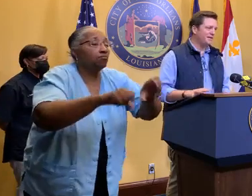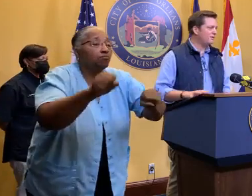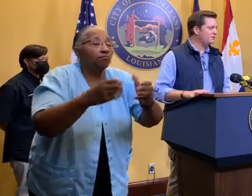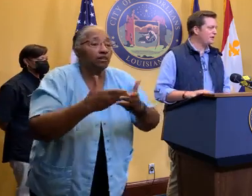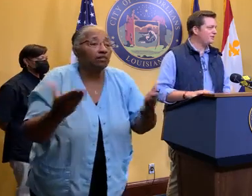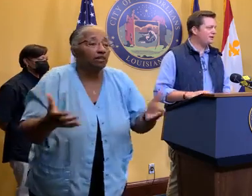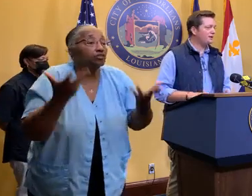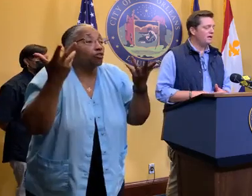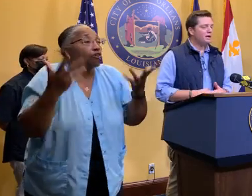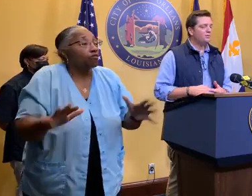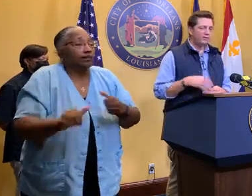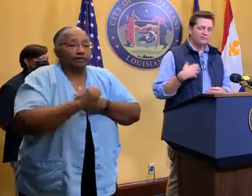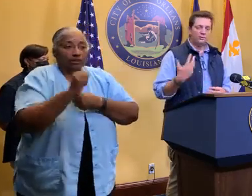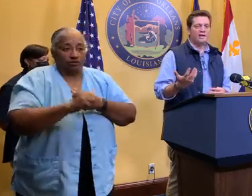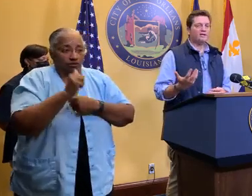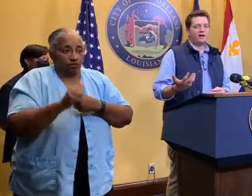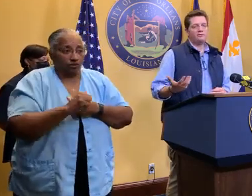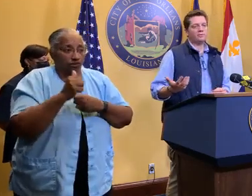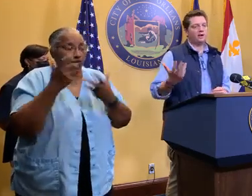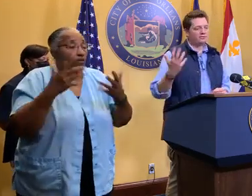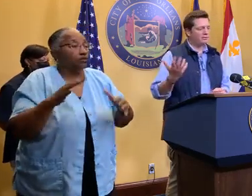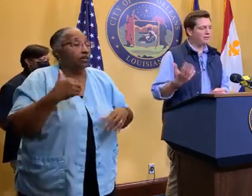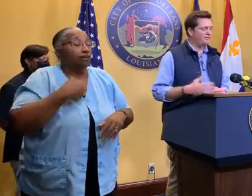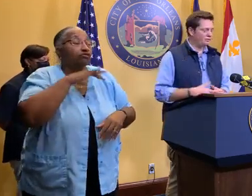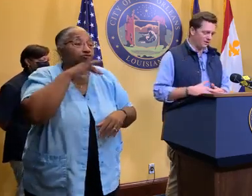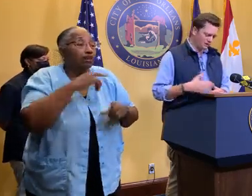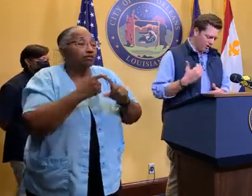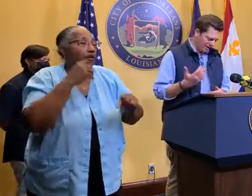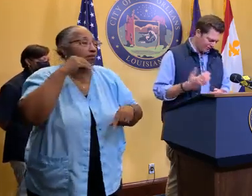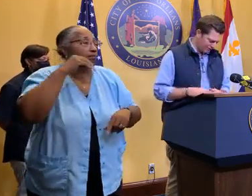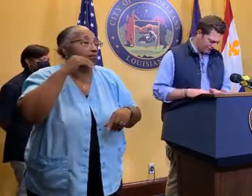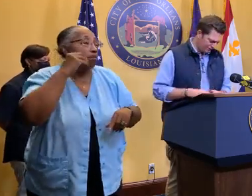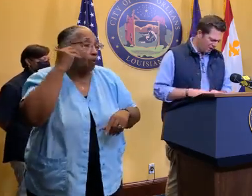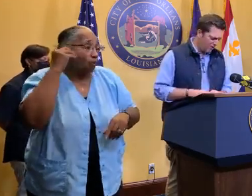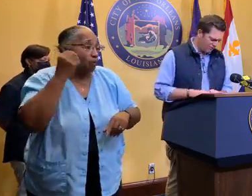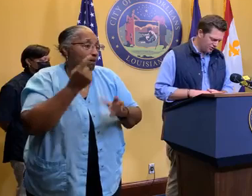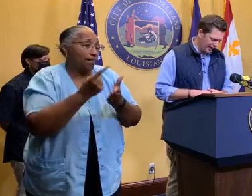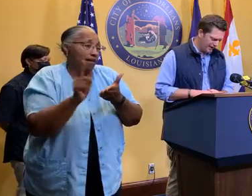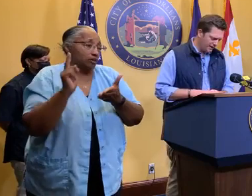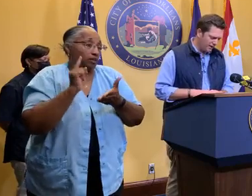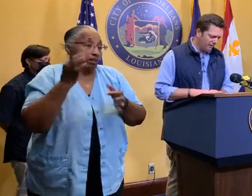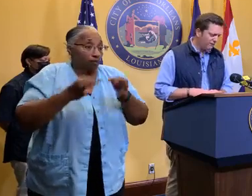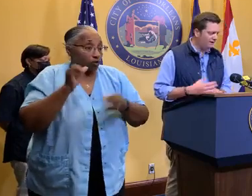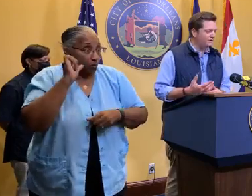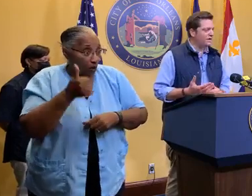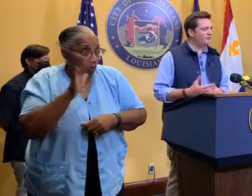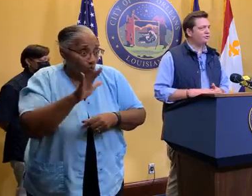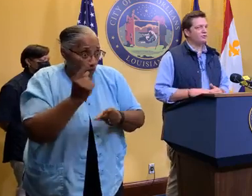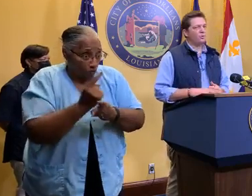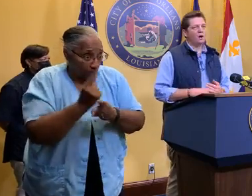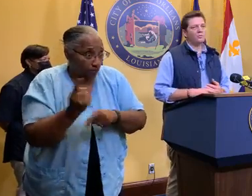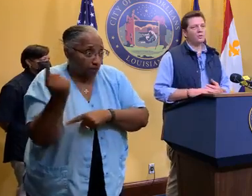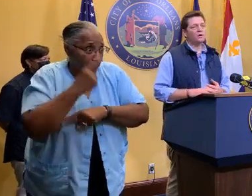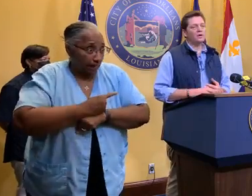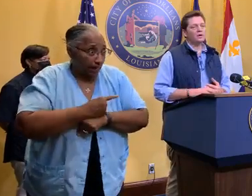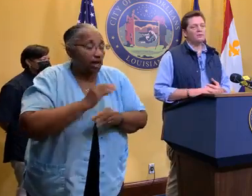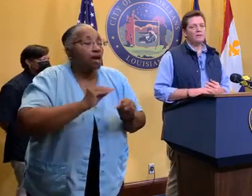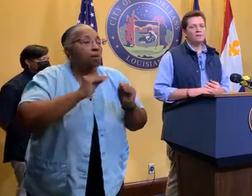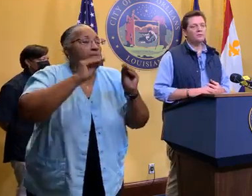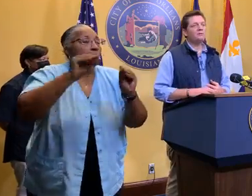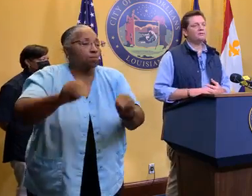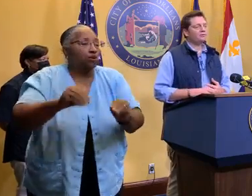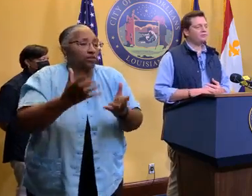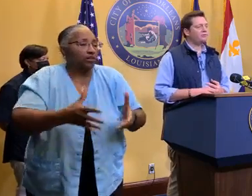It's already dangerous out there, but you've already got trash from your house from the last week. Go ahead if tomorrow is your day. Finally, sewage and water board.